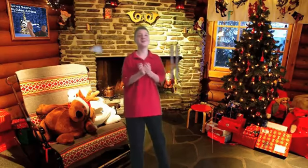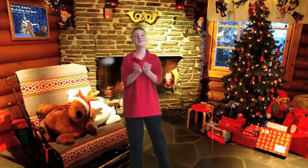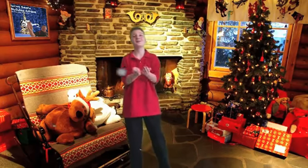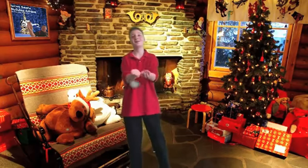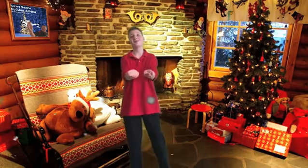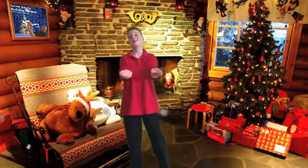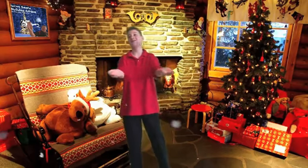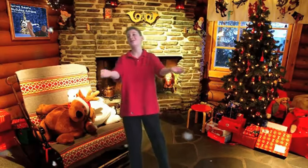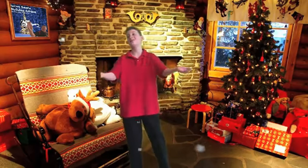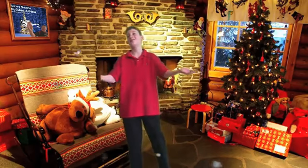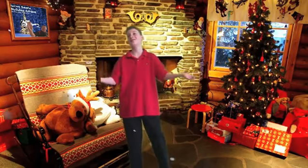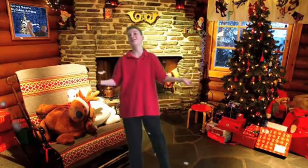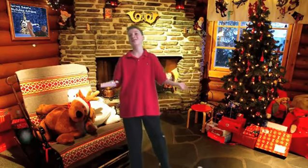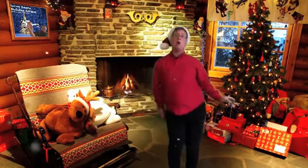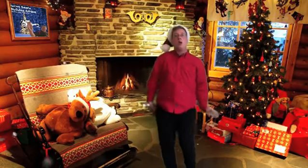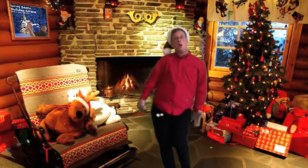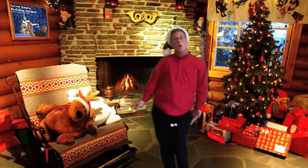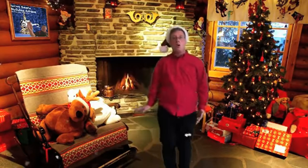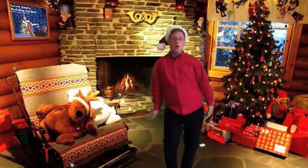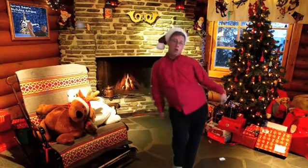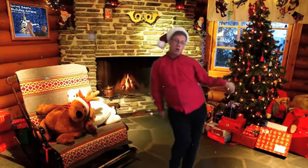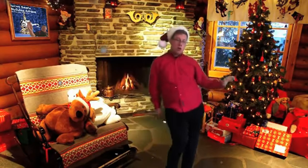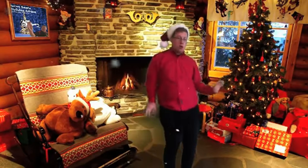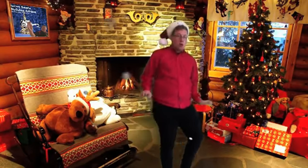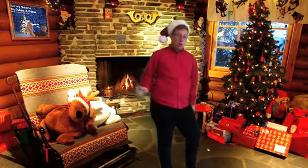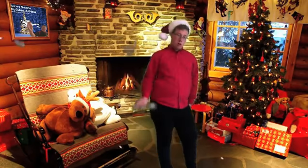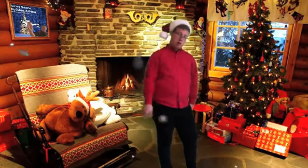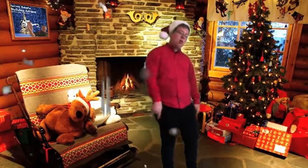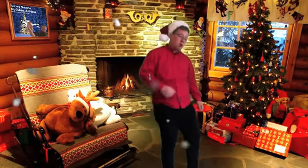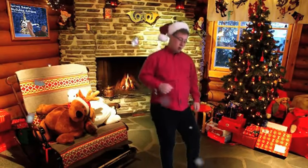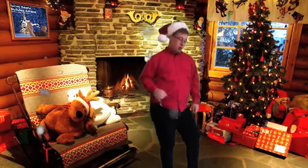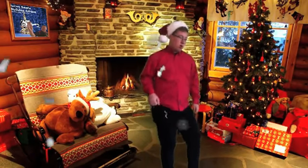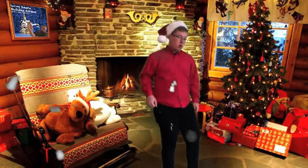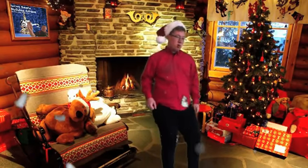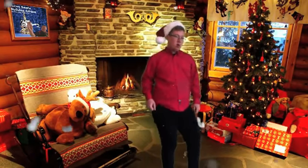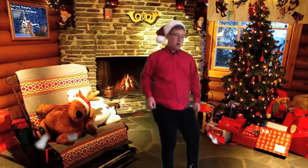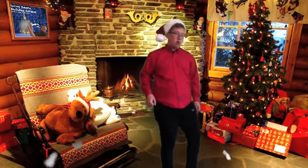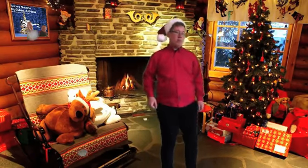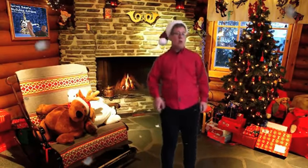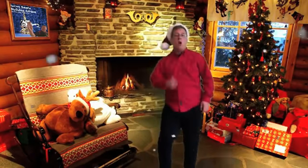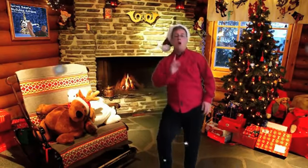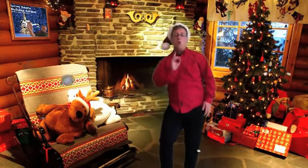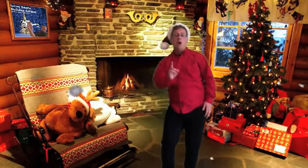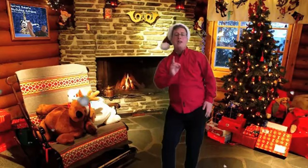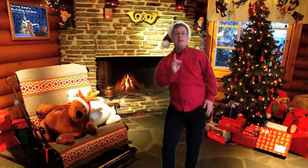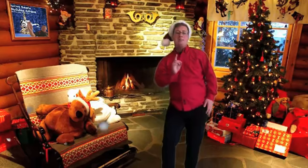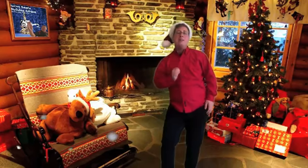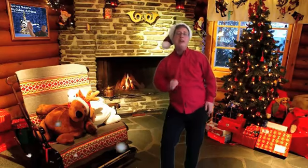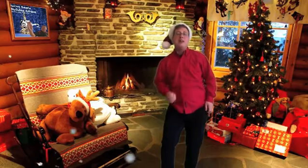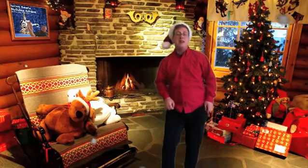year to save me from tears I'll give it to someone special